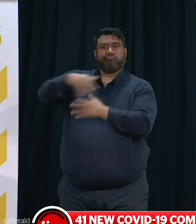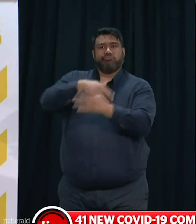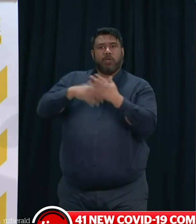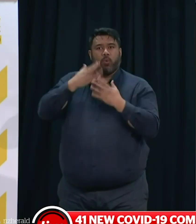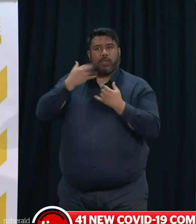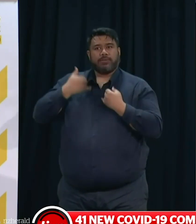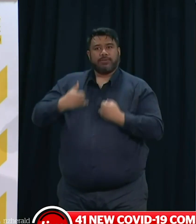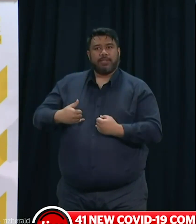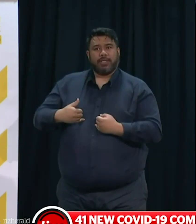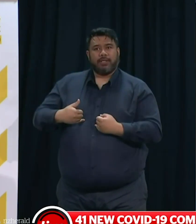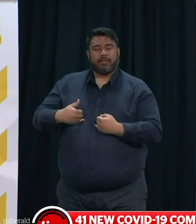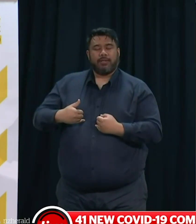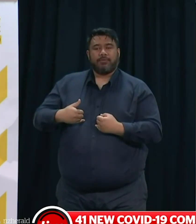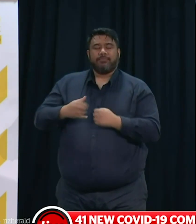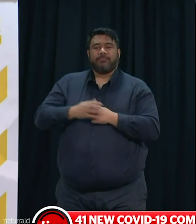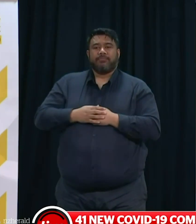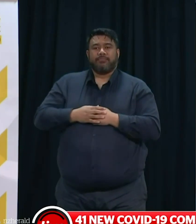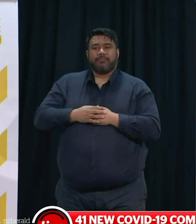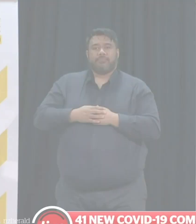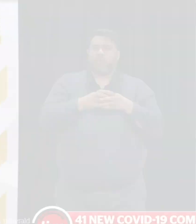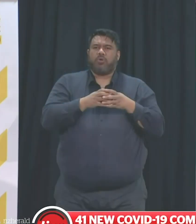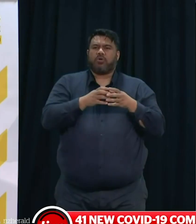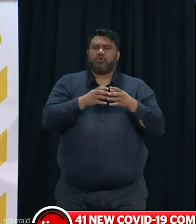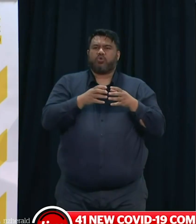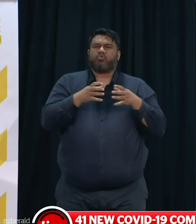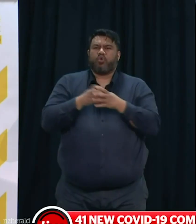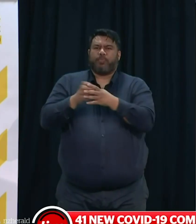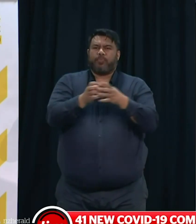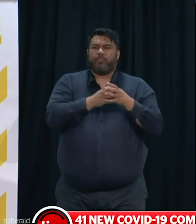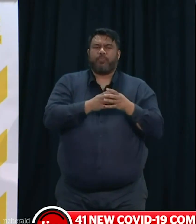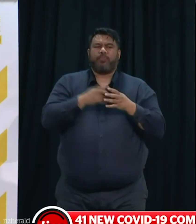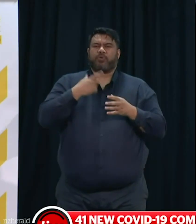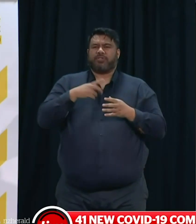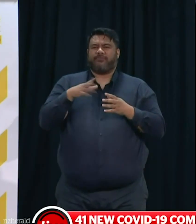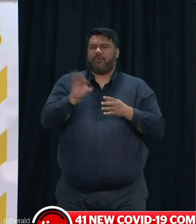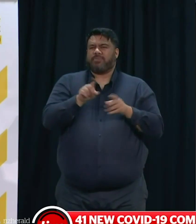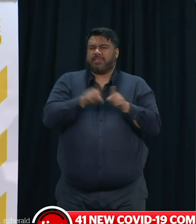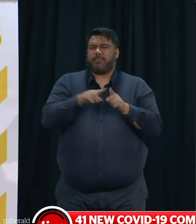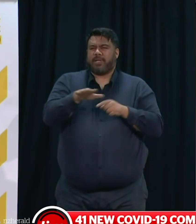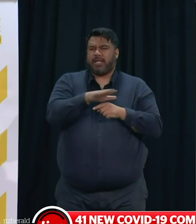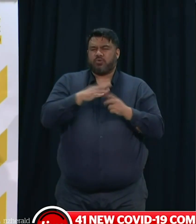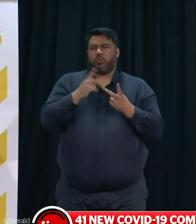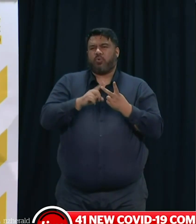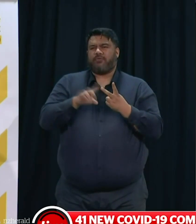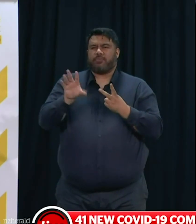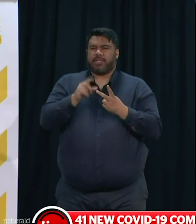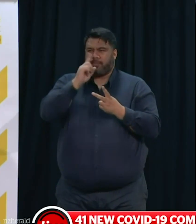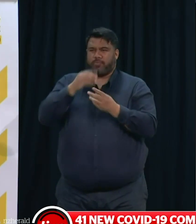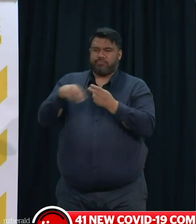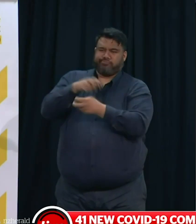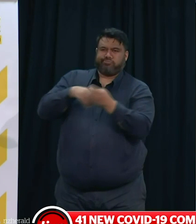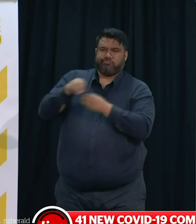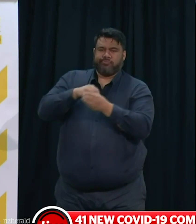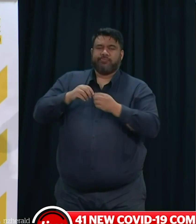move beyond the first week in Alert Level 4. The majority of cases in the outbreak are now of Samoan ethnicity